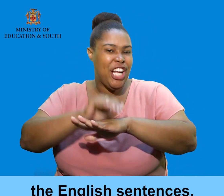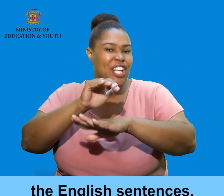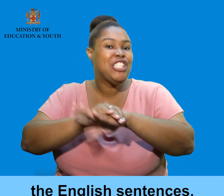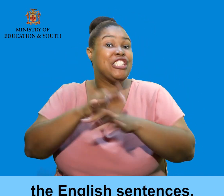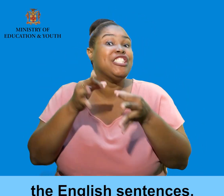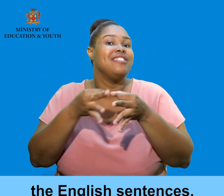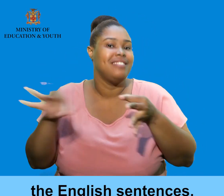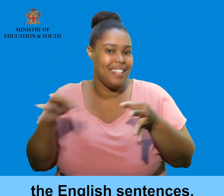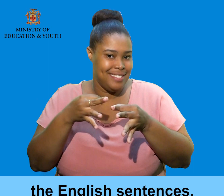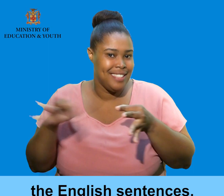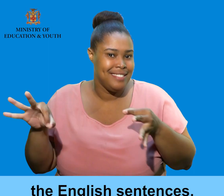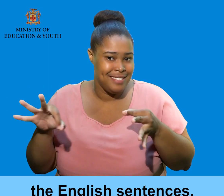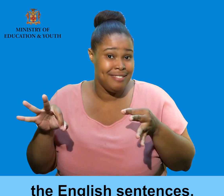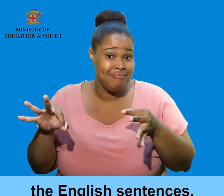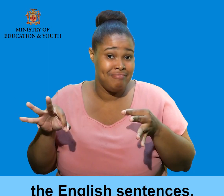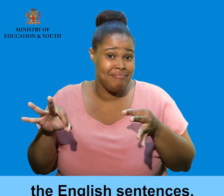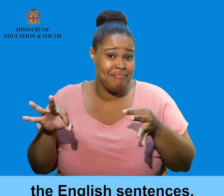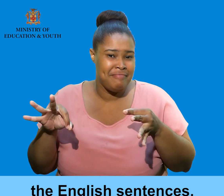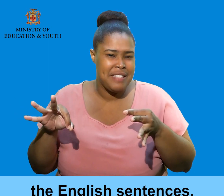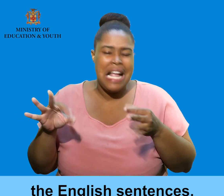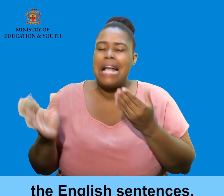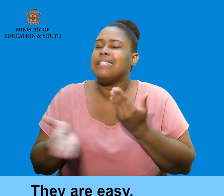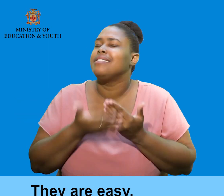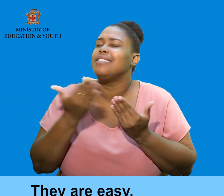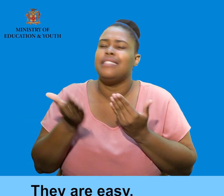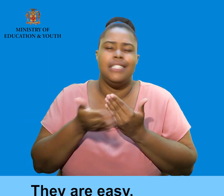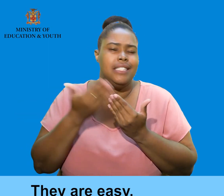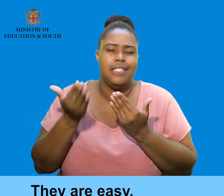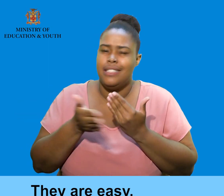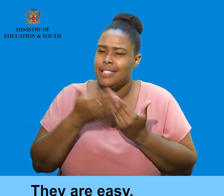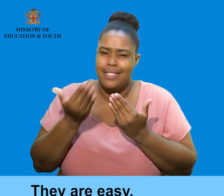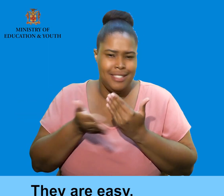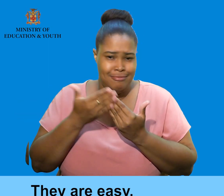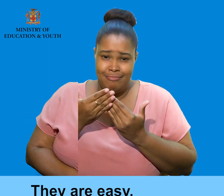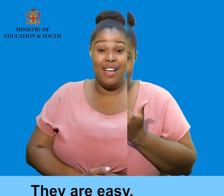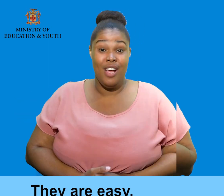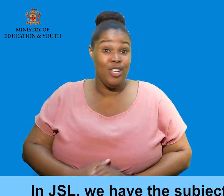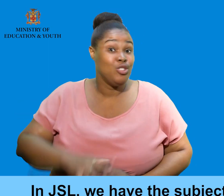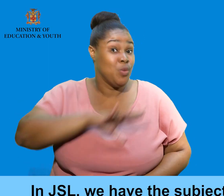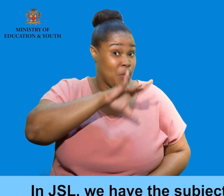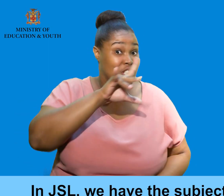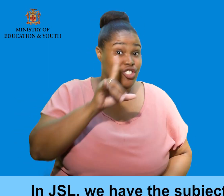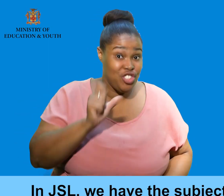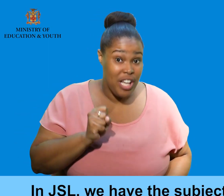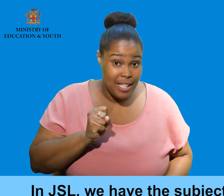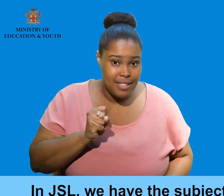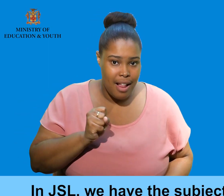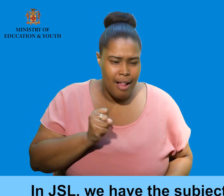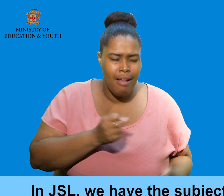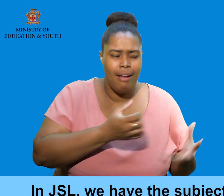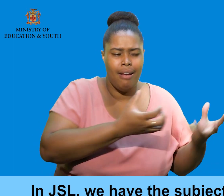on the English sentences. They are easy. In JSL,